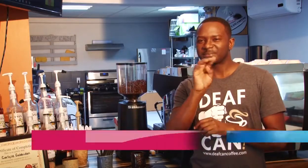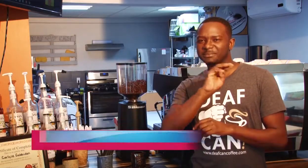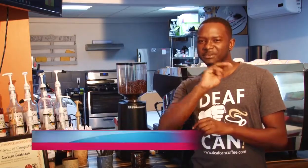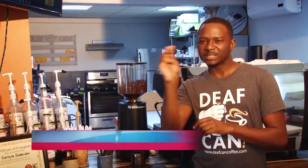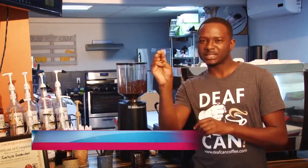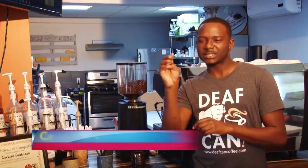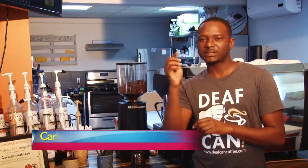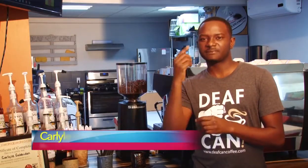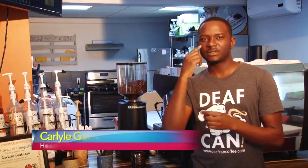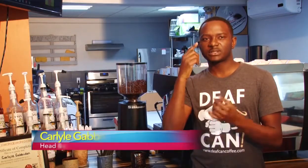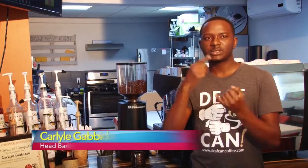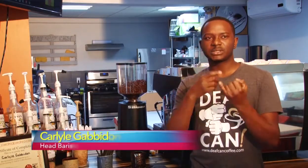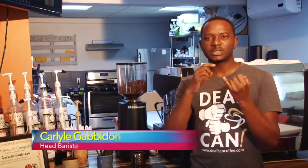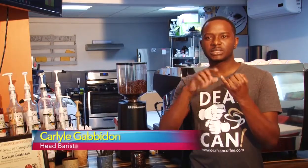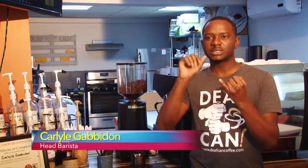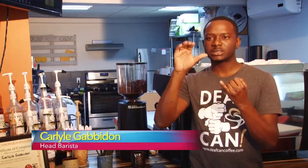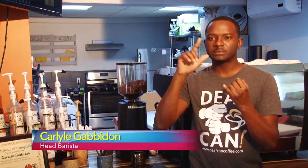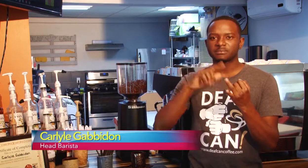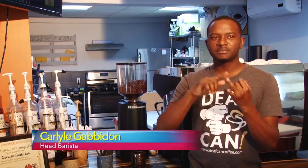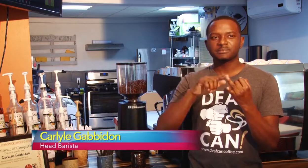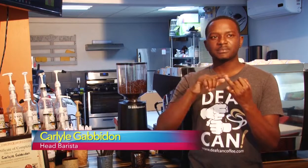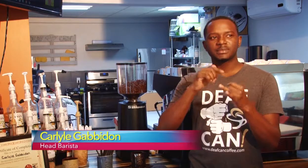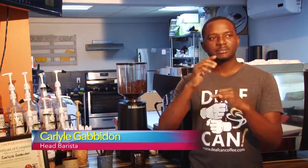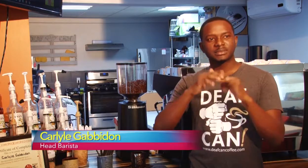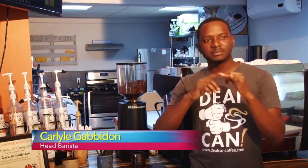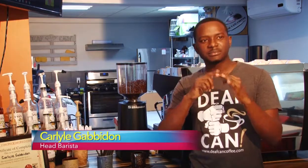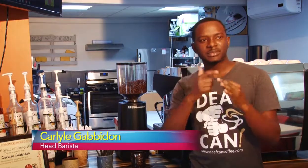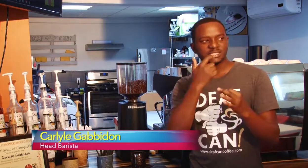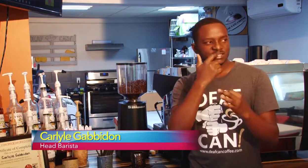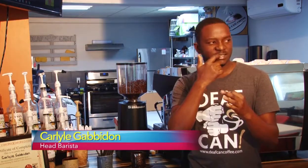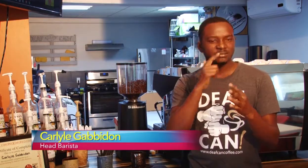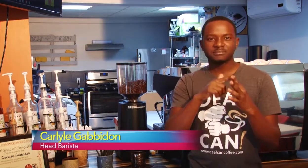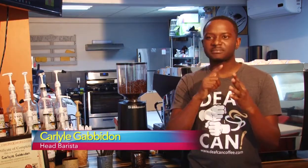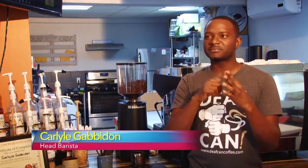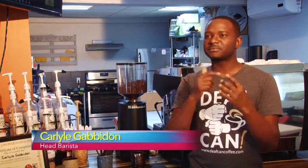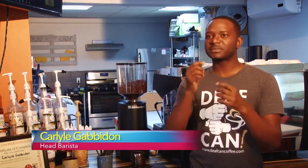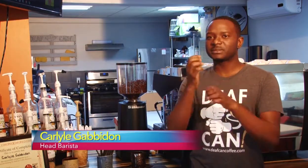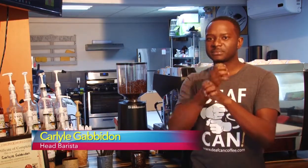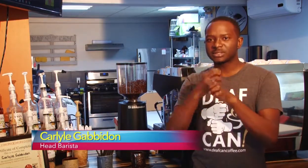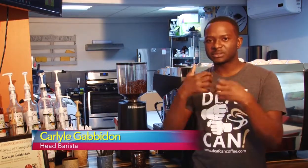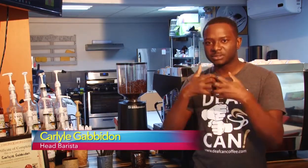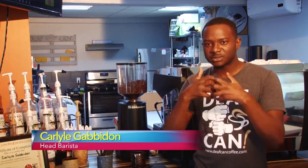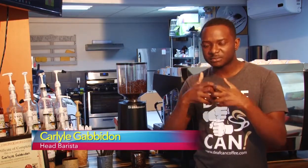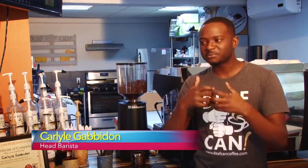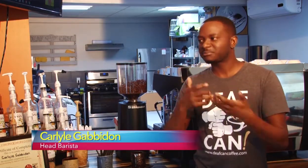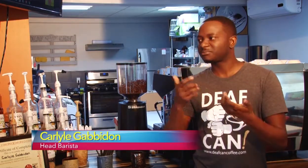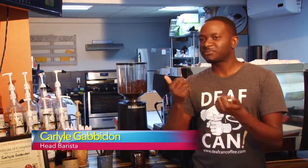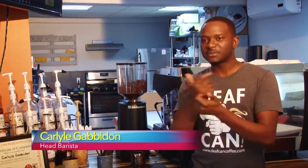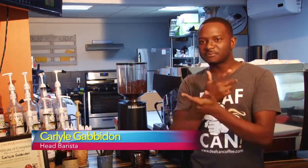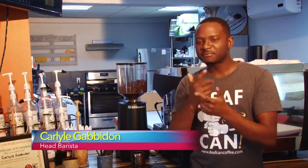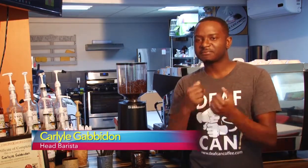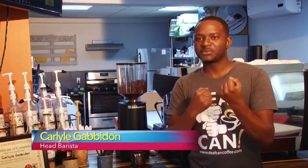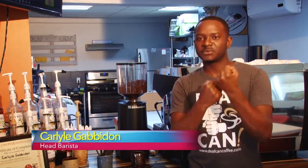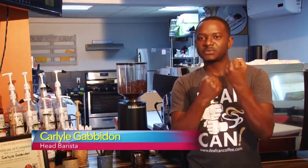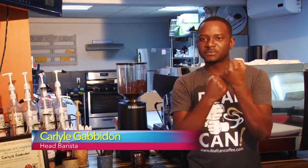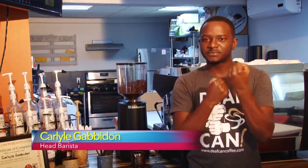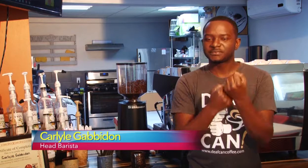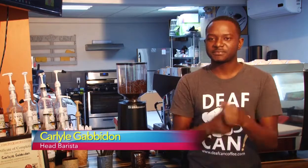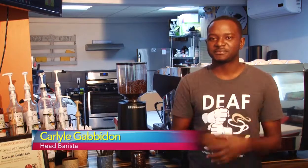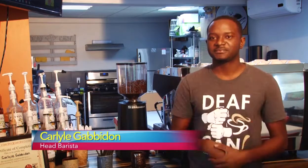So it was about $3.5 million that the DigiCell Foundation gave us. It helped us get the solar energy, all the espresso machine that you see behind me, all the